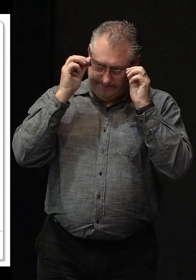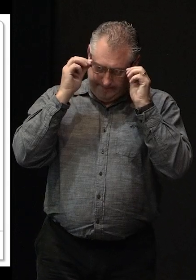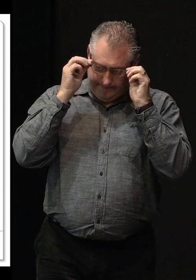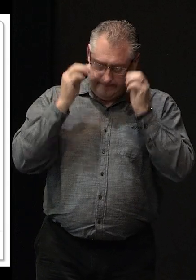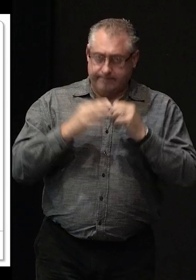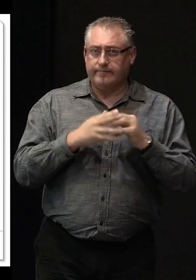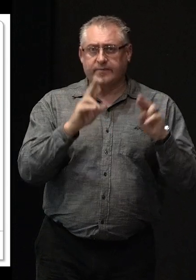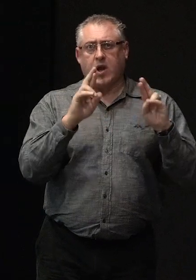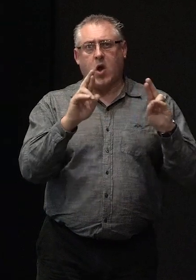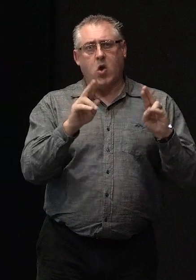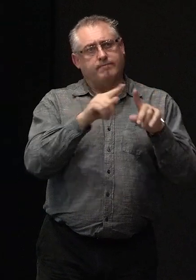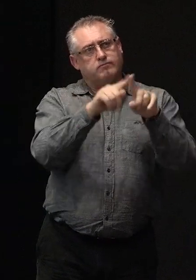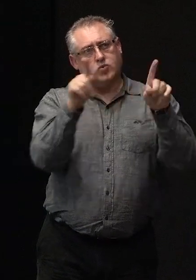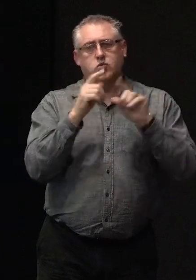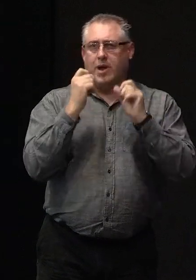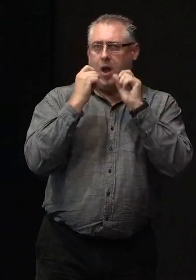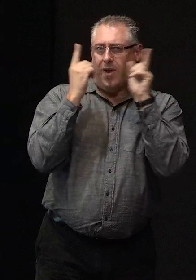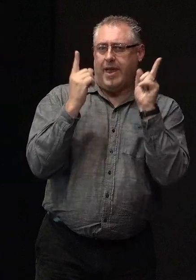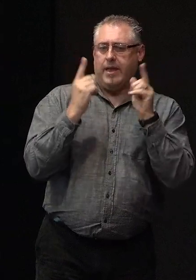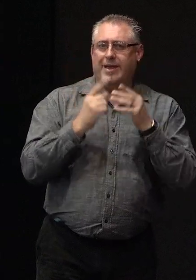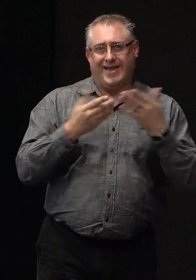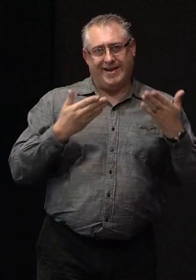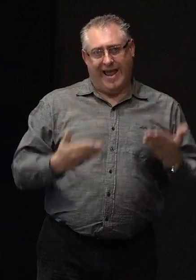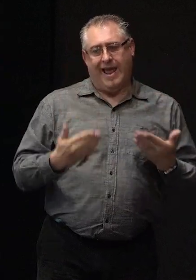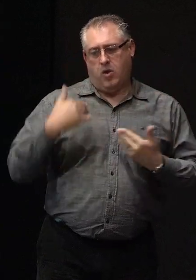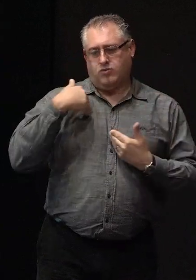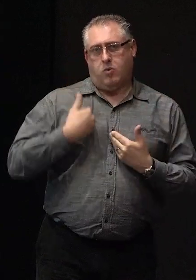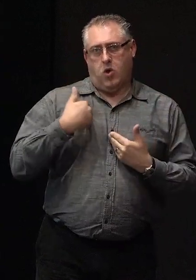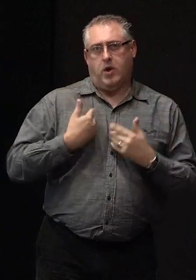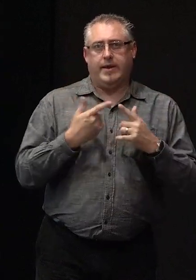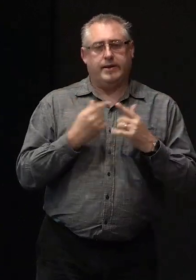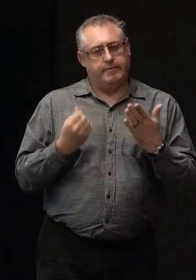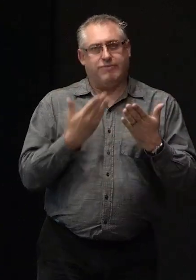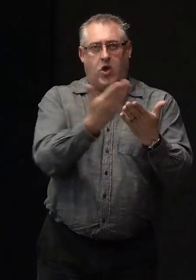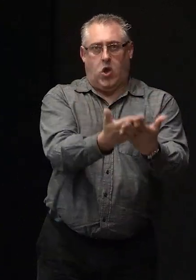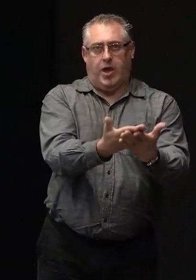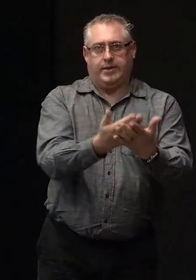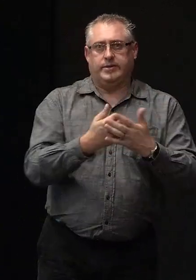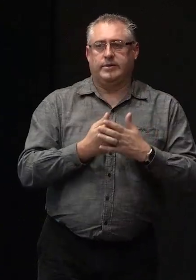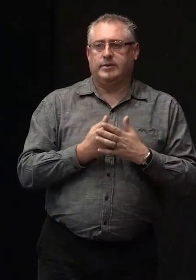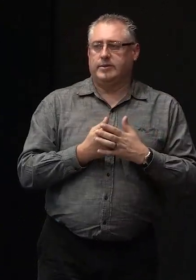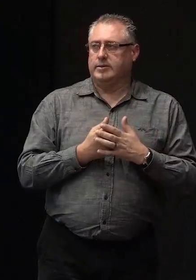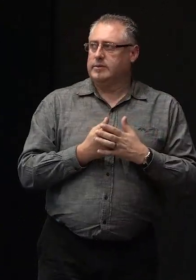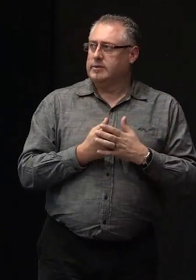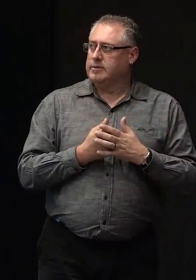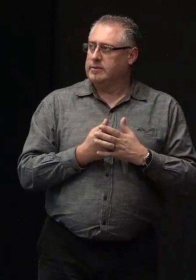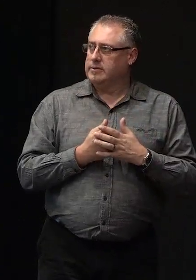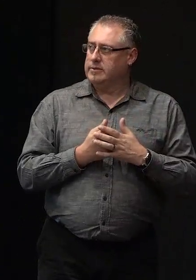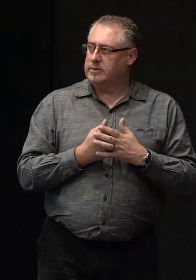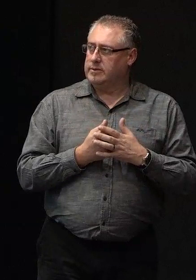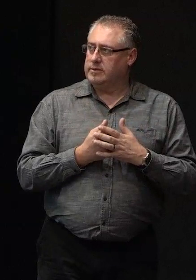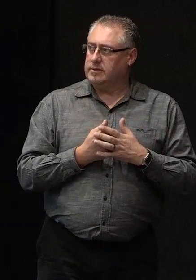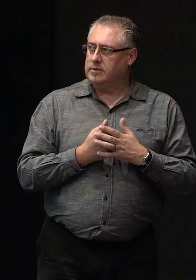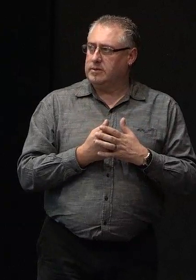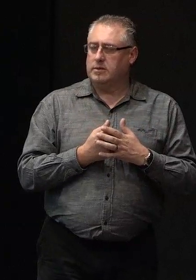Hopefully you're all aware that you're now required to provide ductile that's